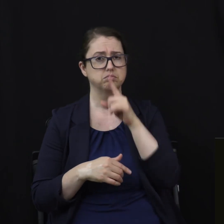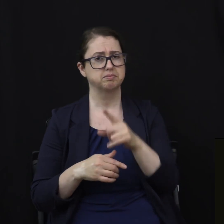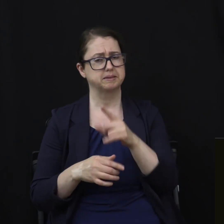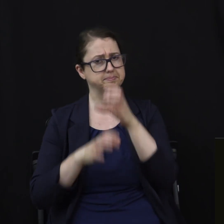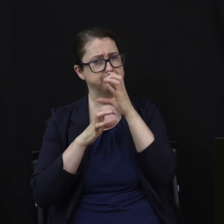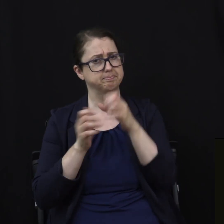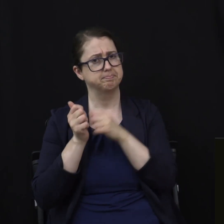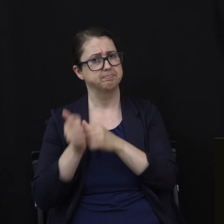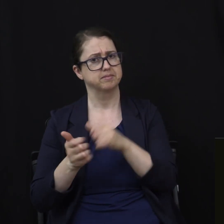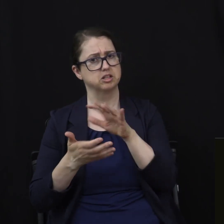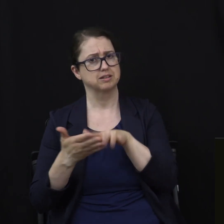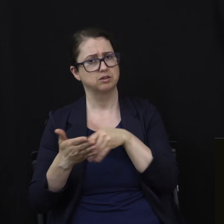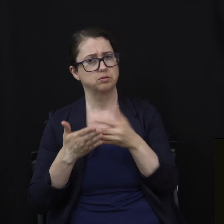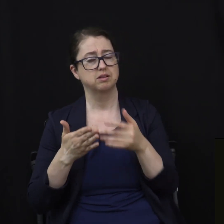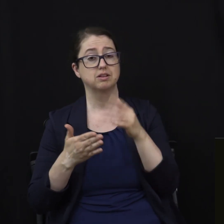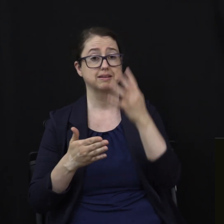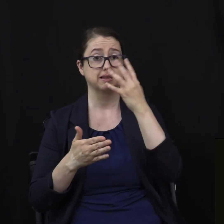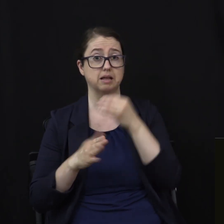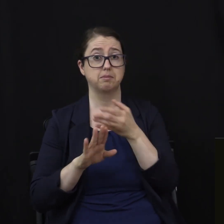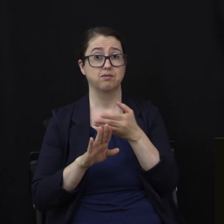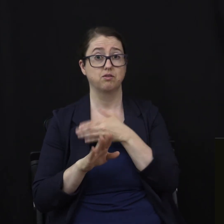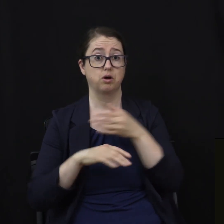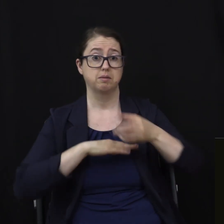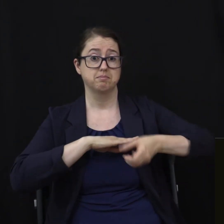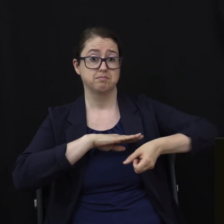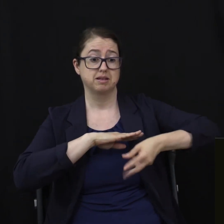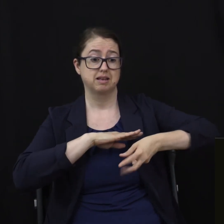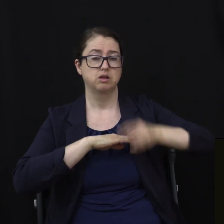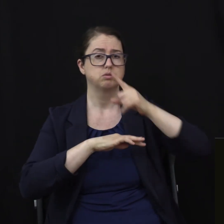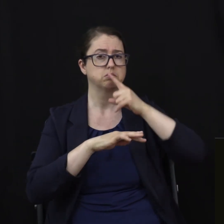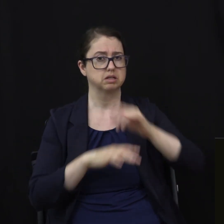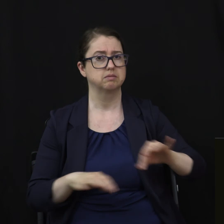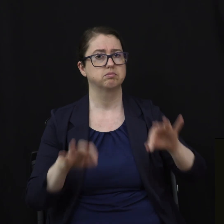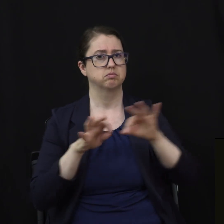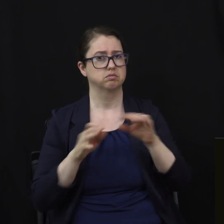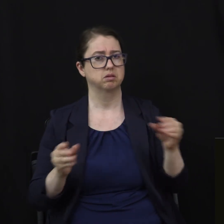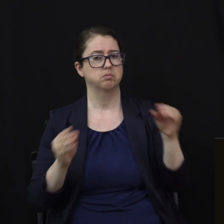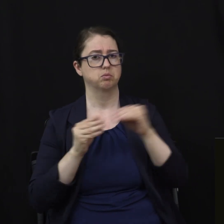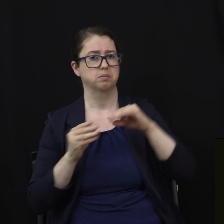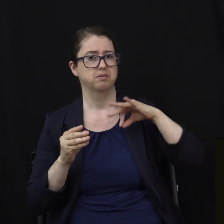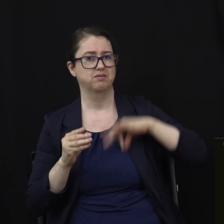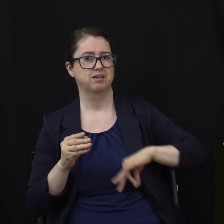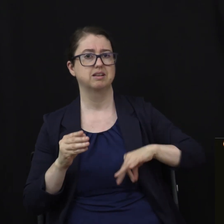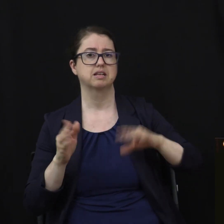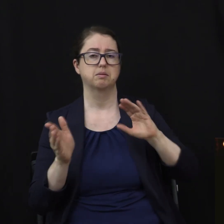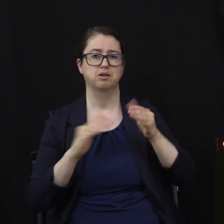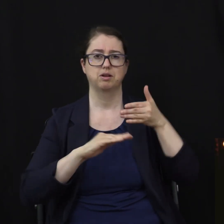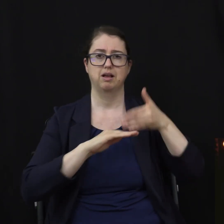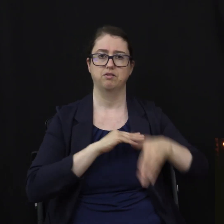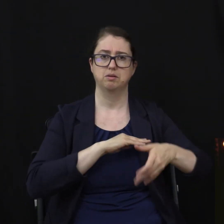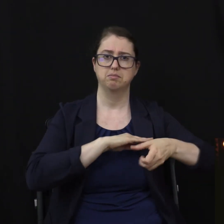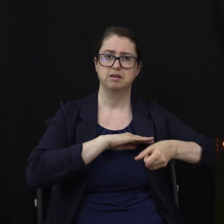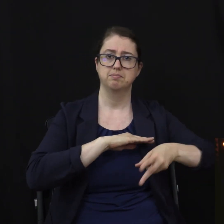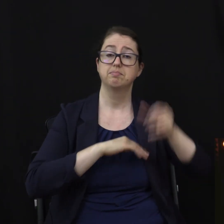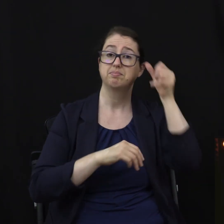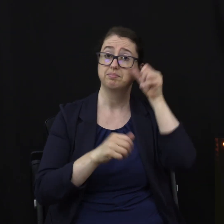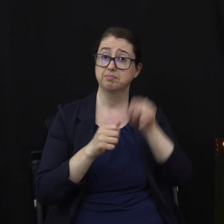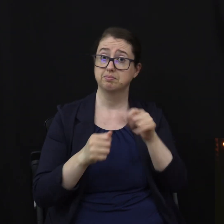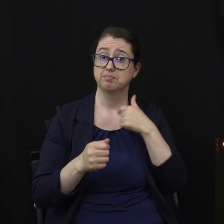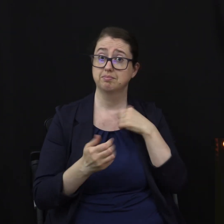that you get before midnight is much more beneficial than the sleep after midnight. I remember in college, if I had a test the next day,